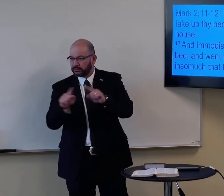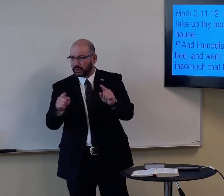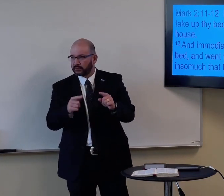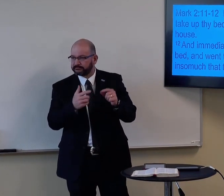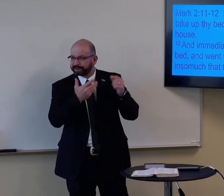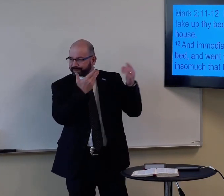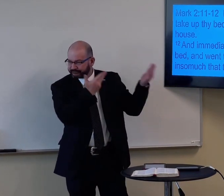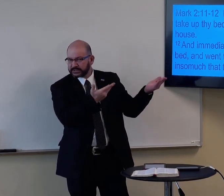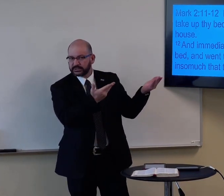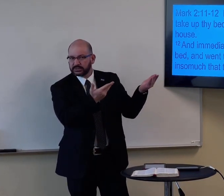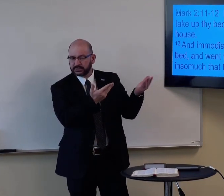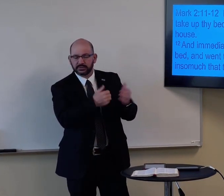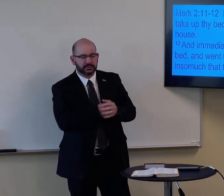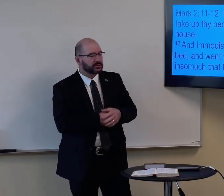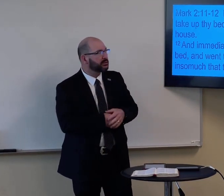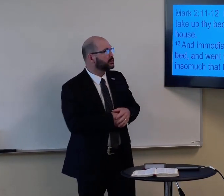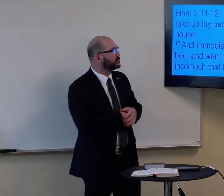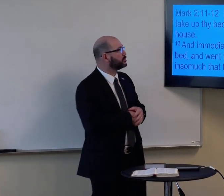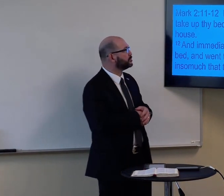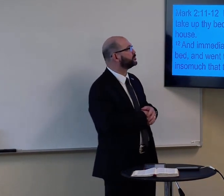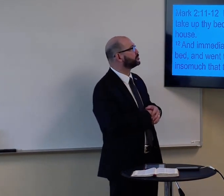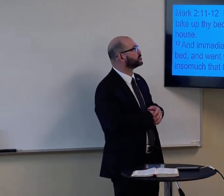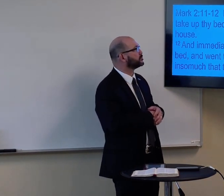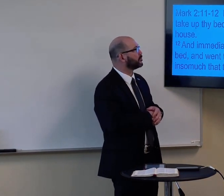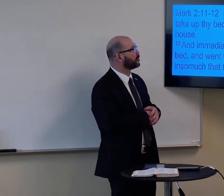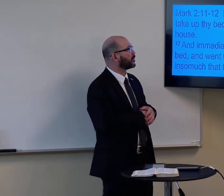So we'll find out more later, but that's the basic part of the story.